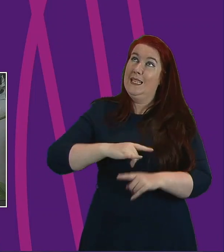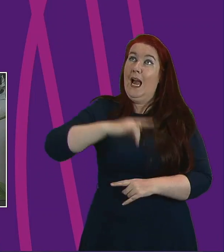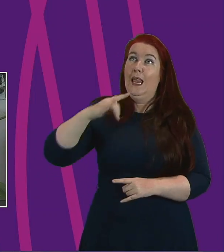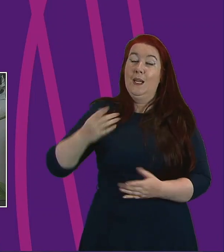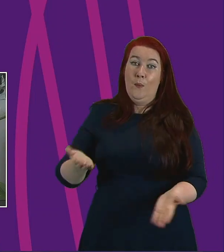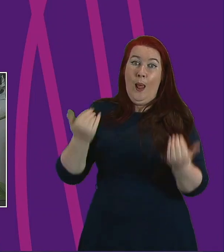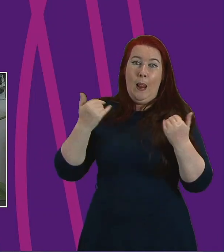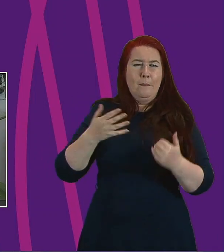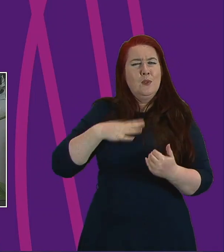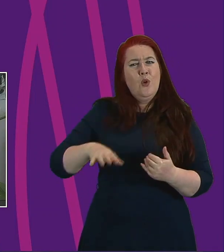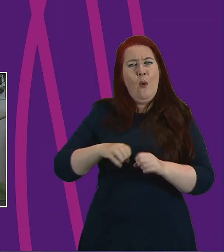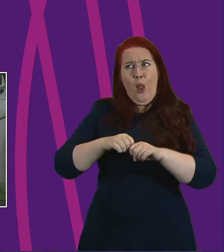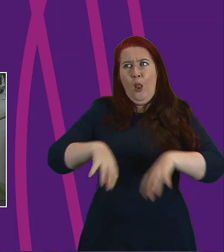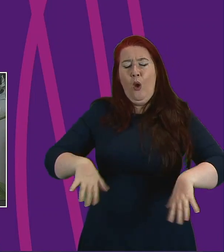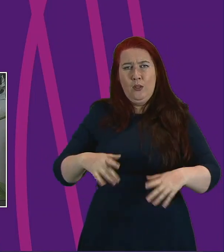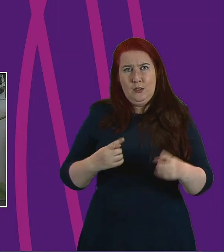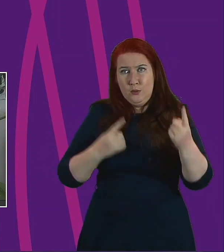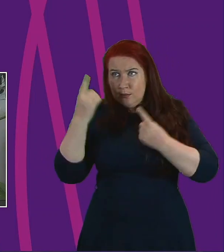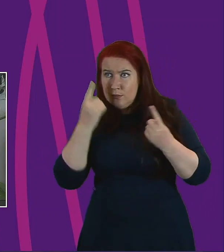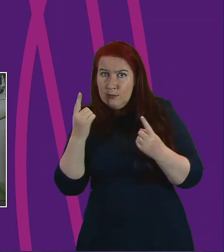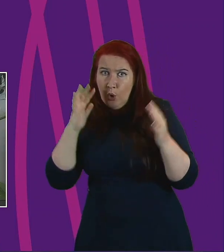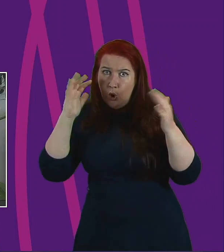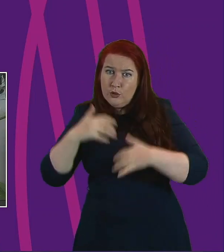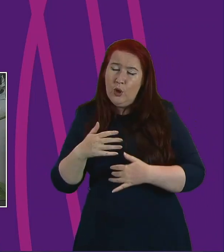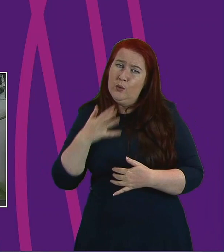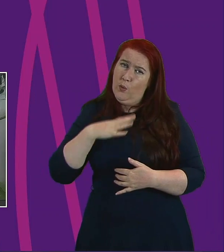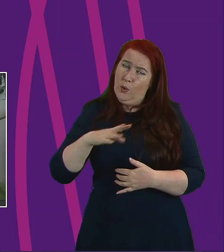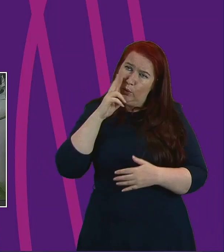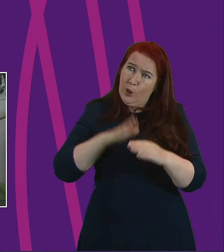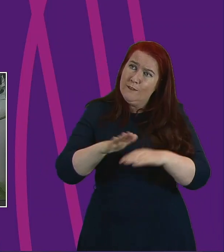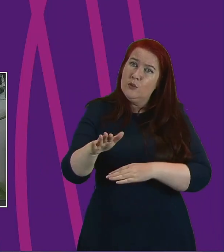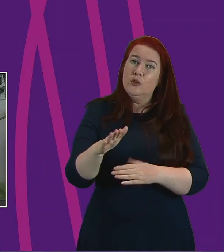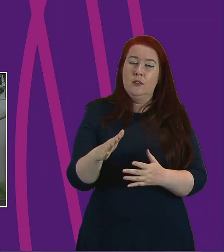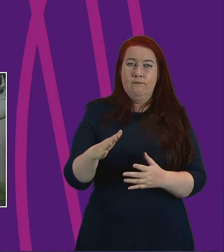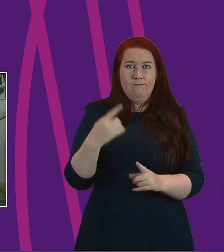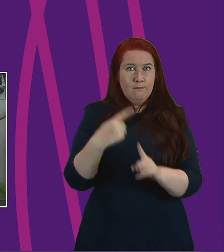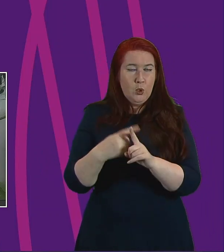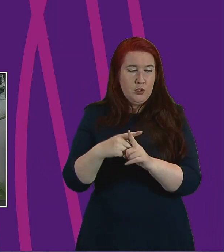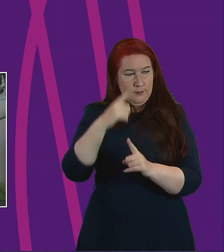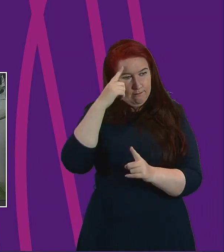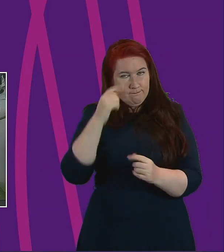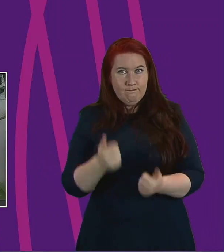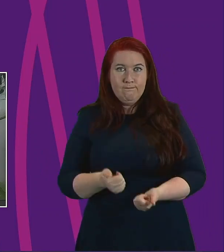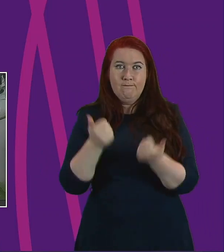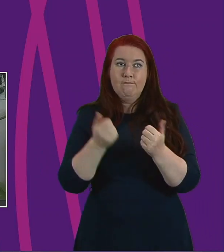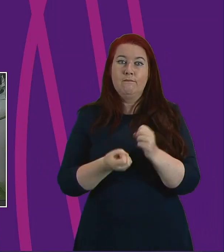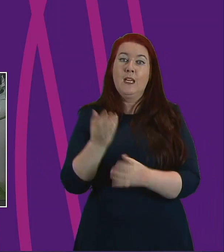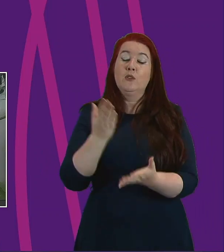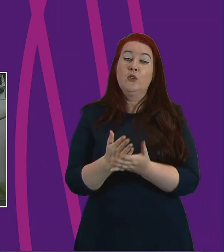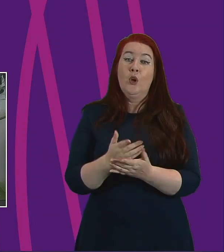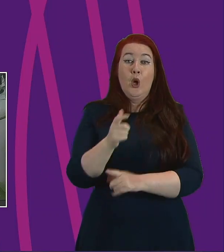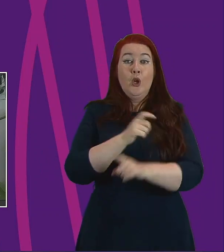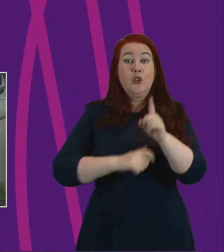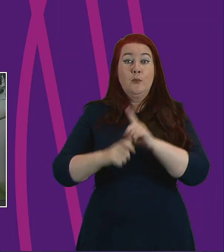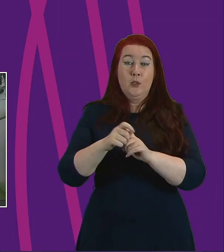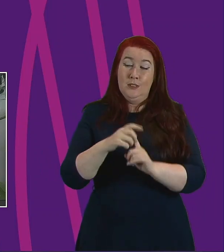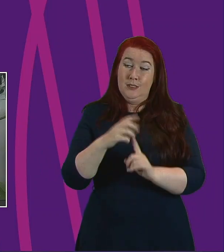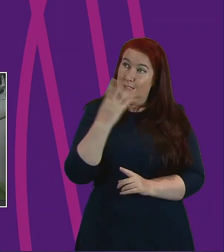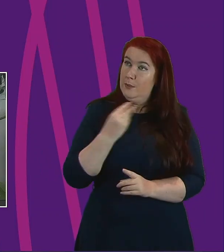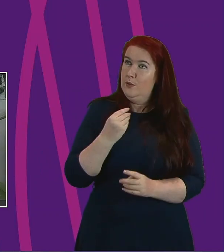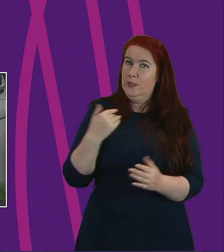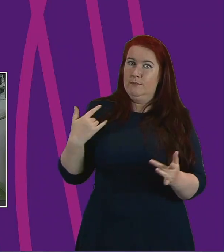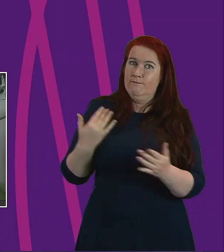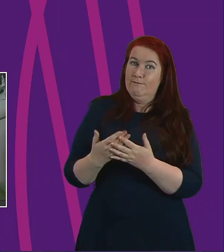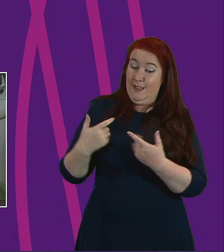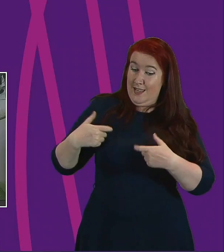in amongst the current concern and worry. Let us move forward in a positive manner and make sure that our community spirit continues in the way that we have